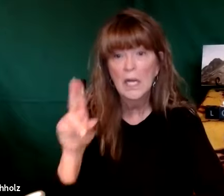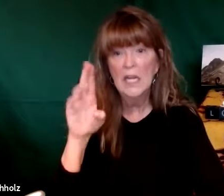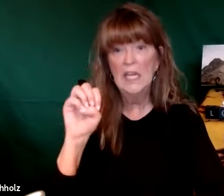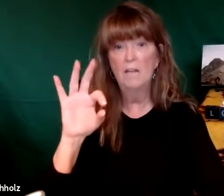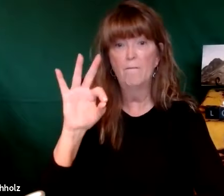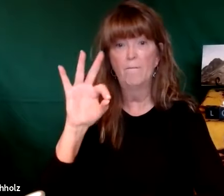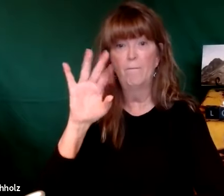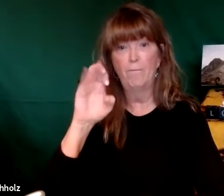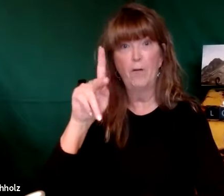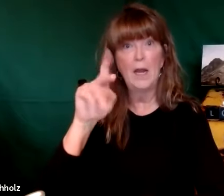kill you